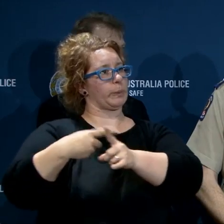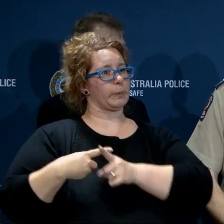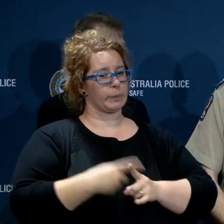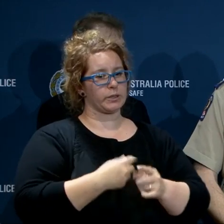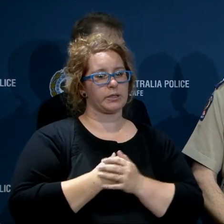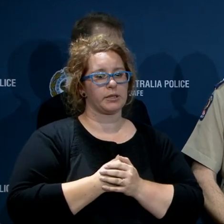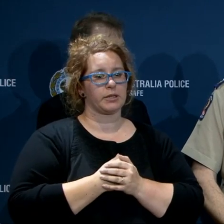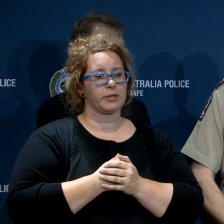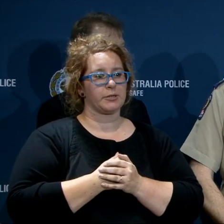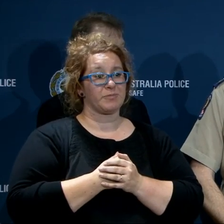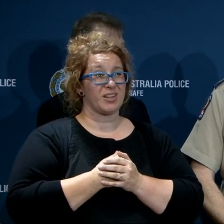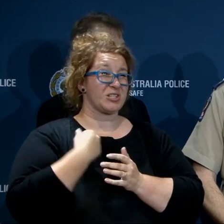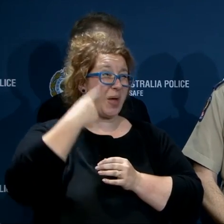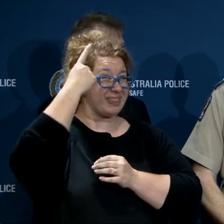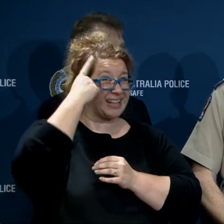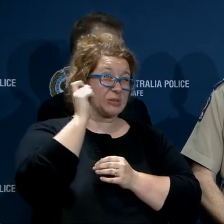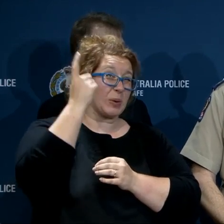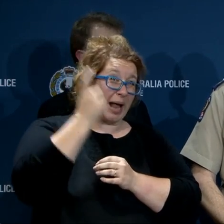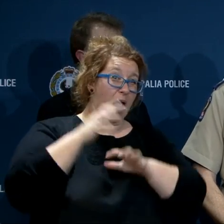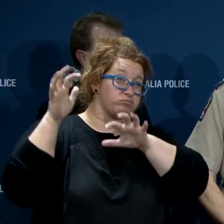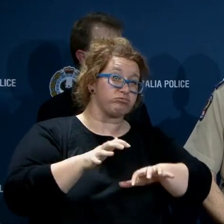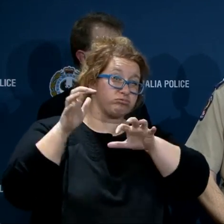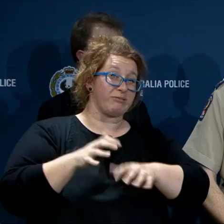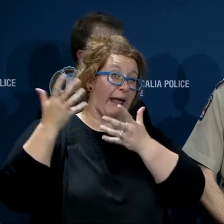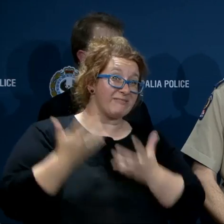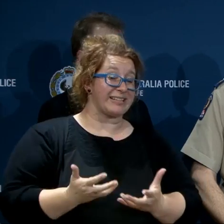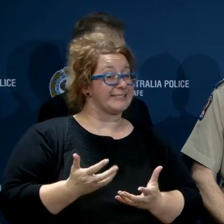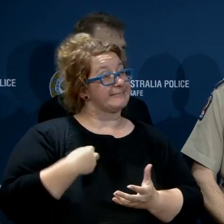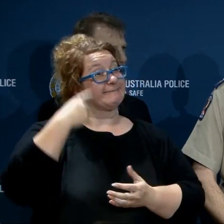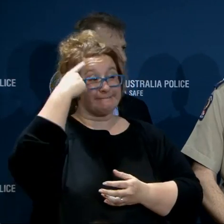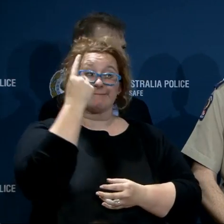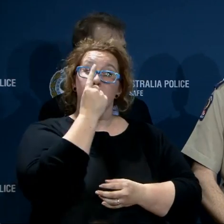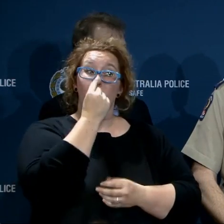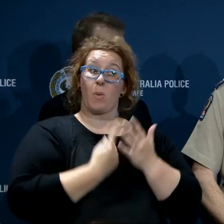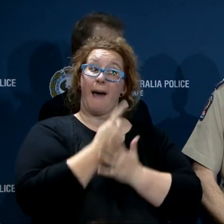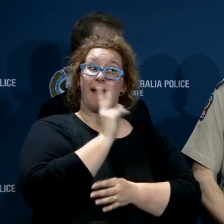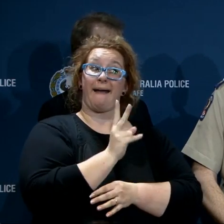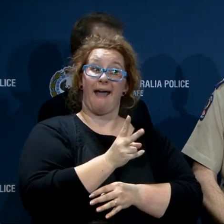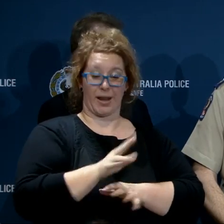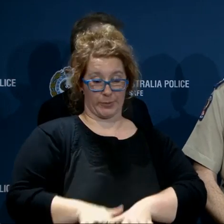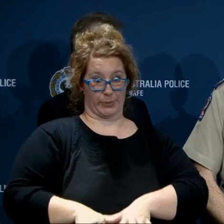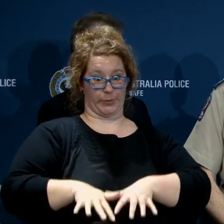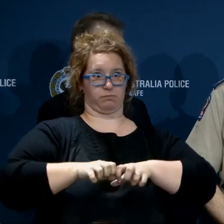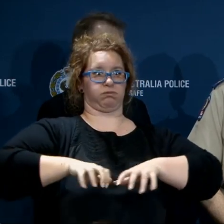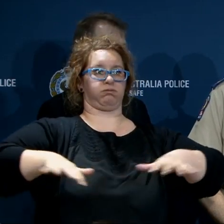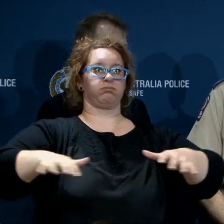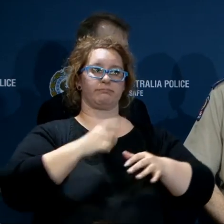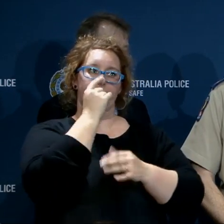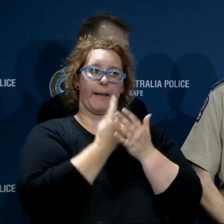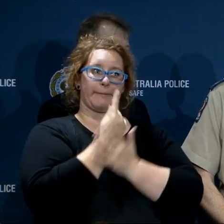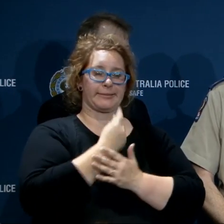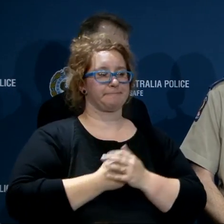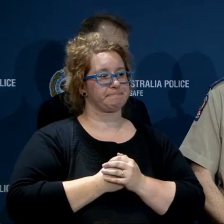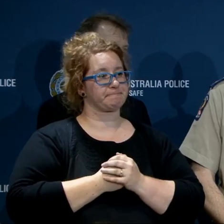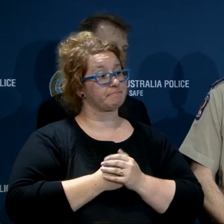and the rainfalls that we're expecting, there is a possibility that we may see similar breakouts of that creek again. Are you aware of any